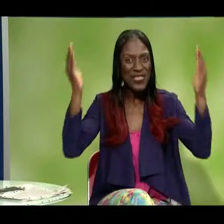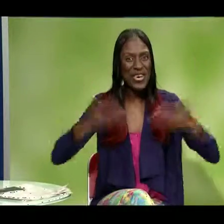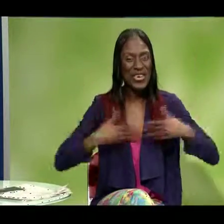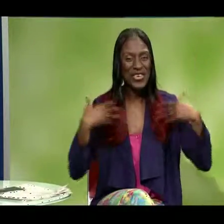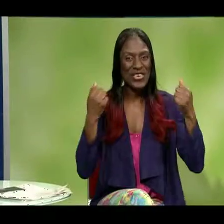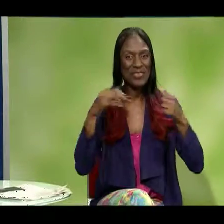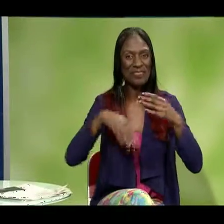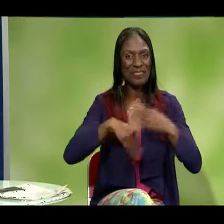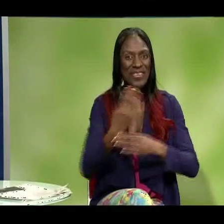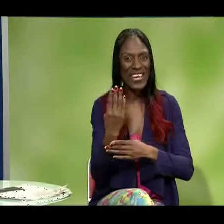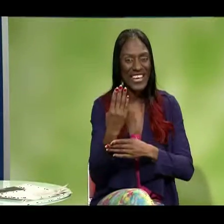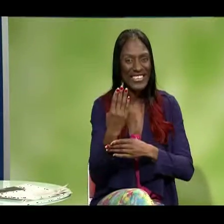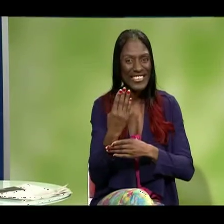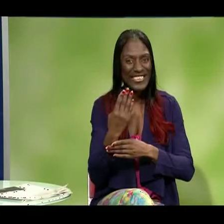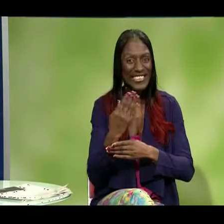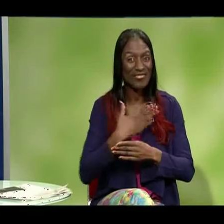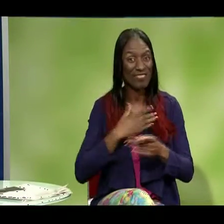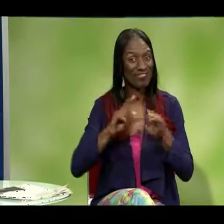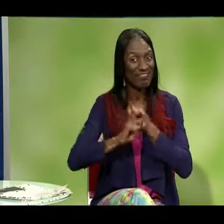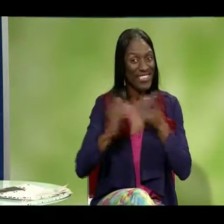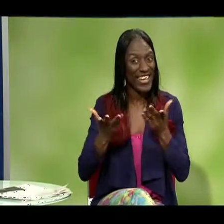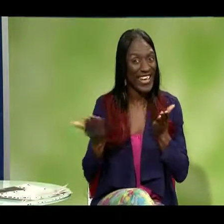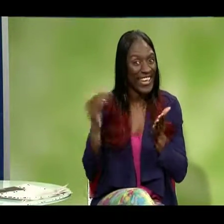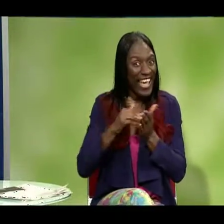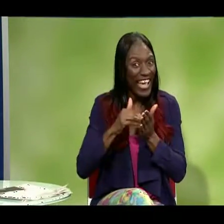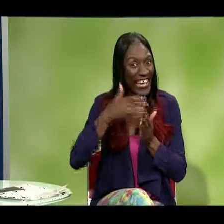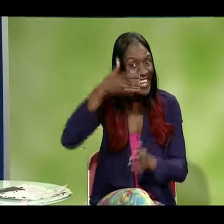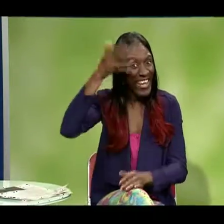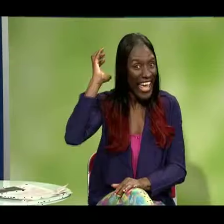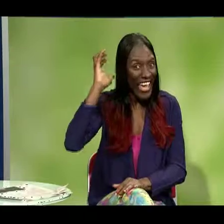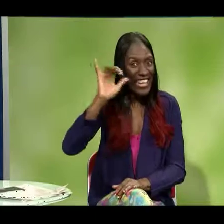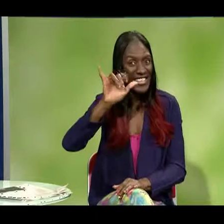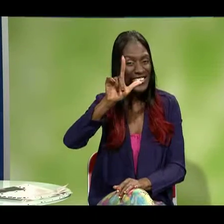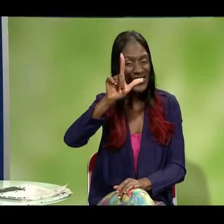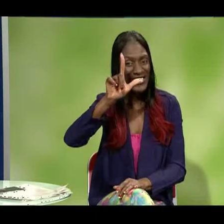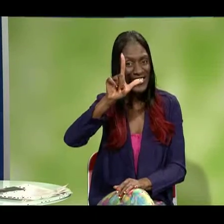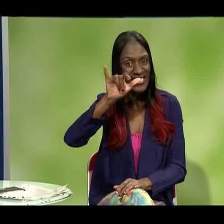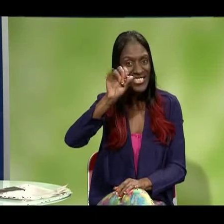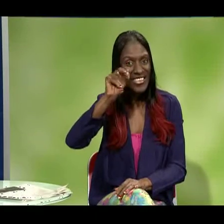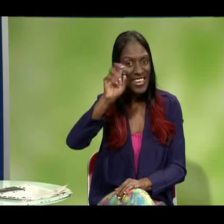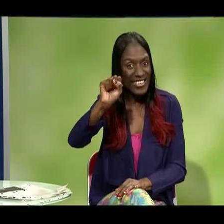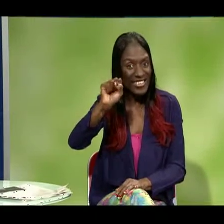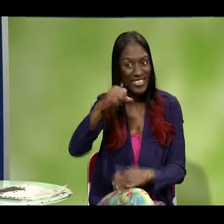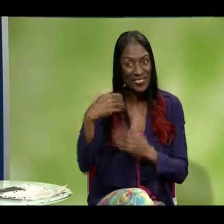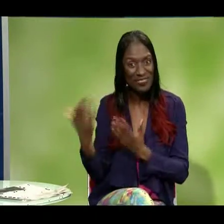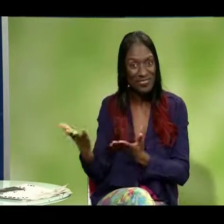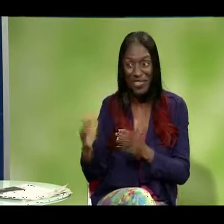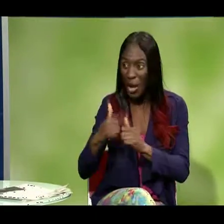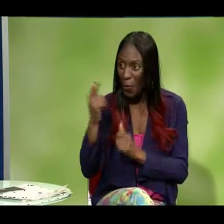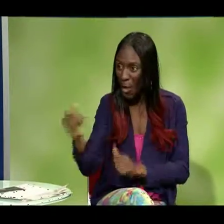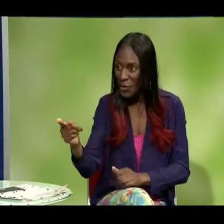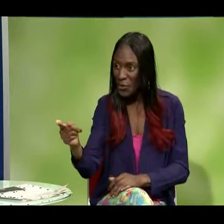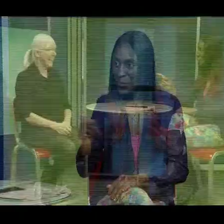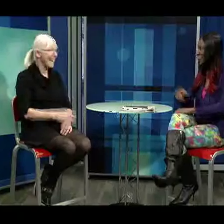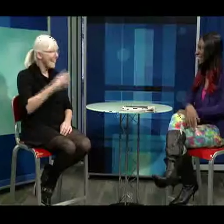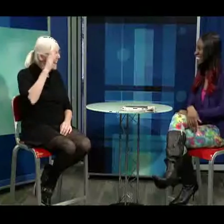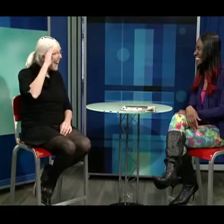Hello, welcome to Courage Backus. I've got my very good friend Janice Lyons here with me again. Janice, how are you?